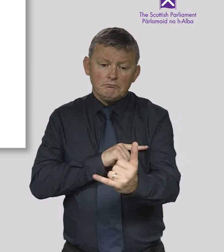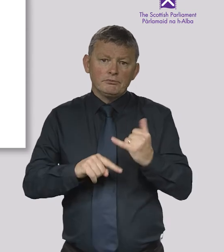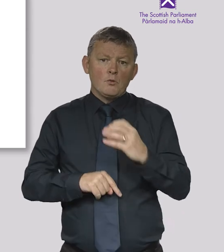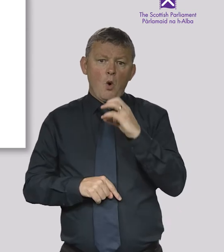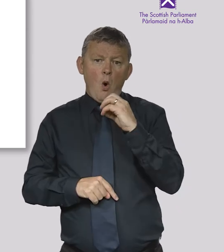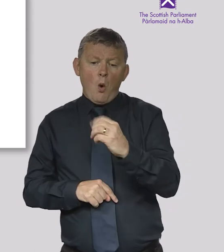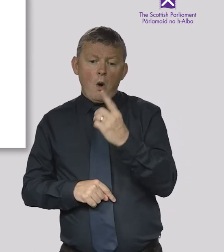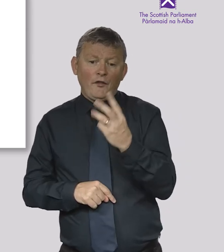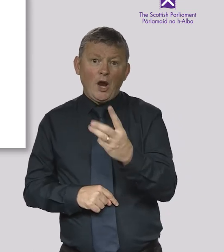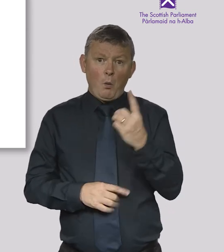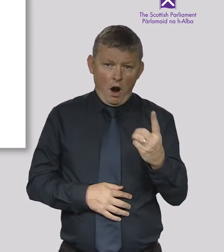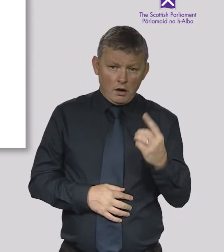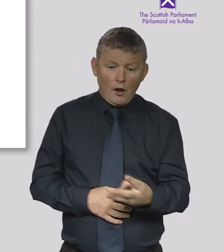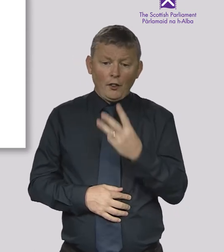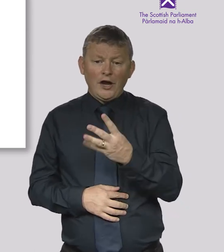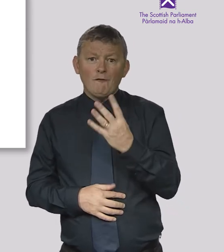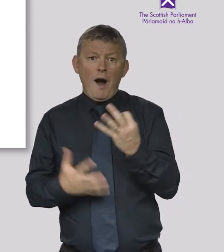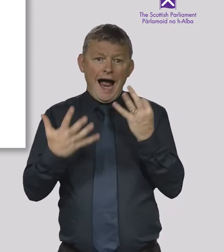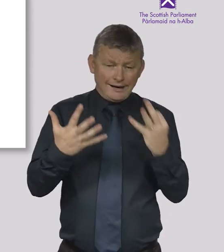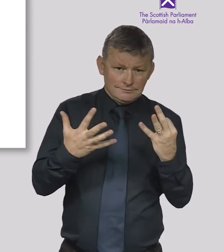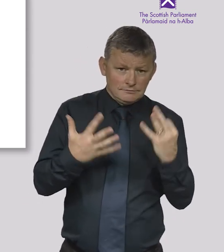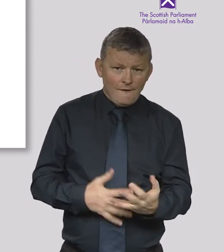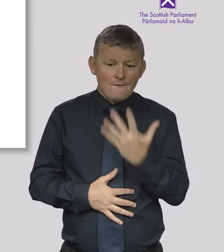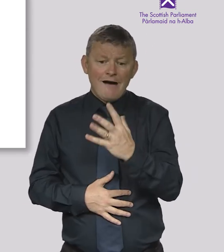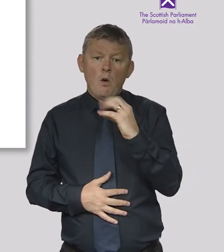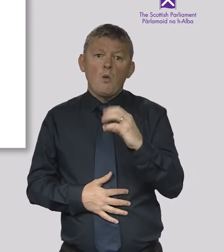or 0131 348 500.